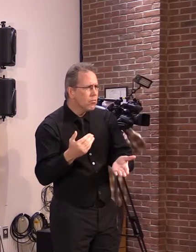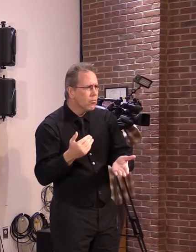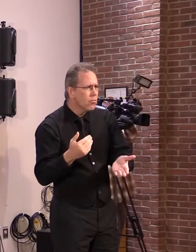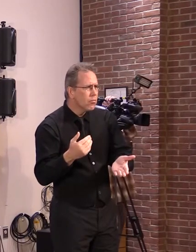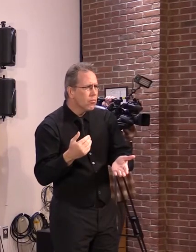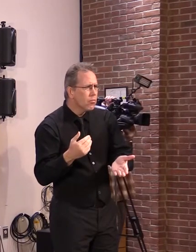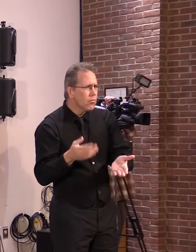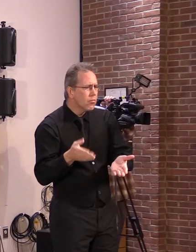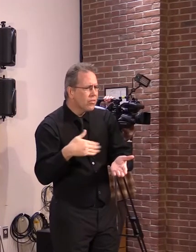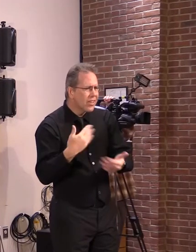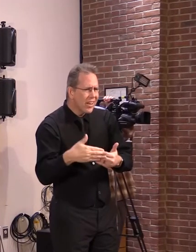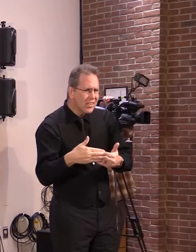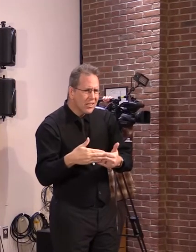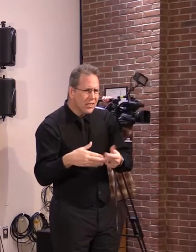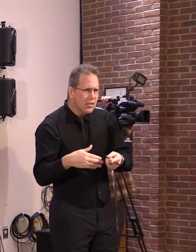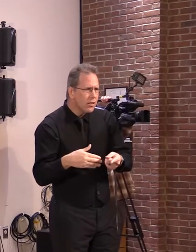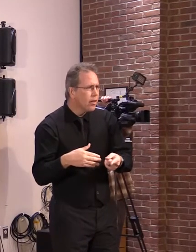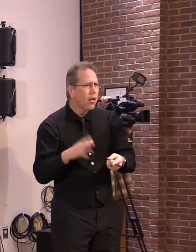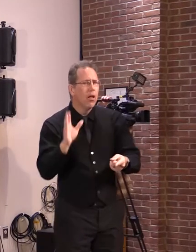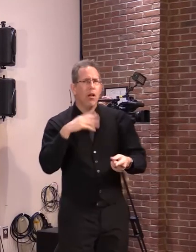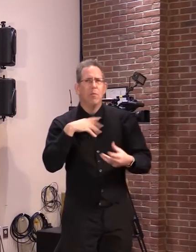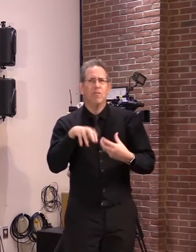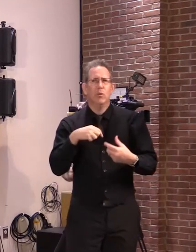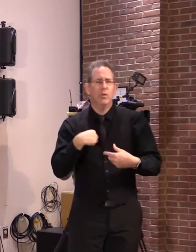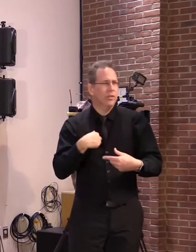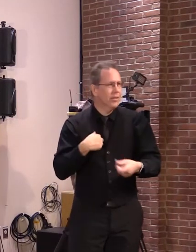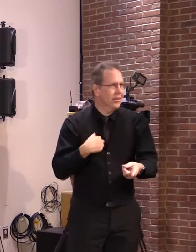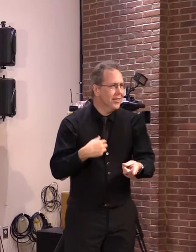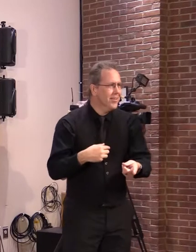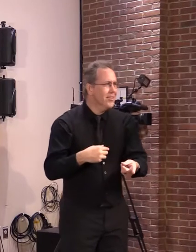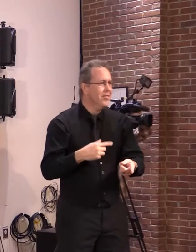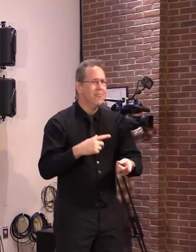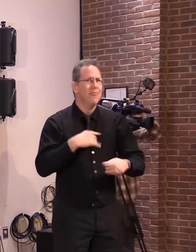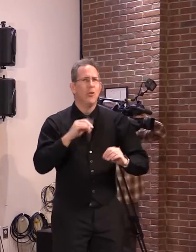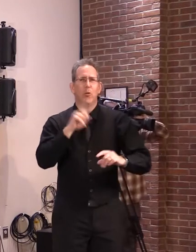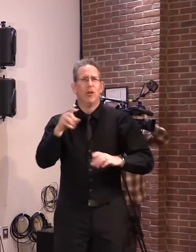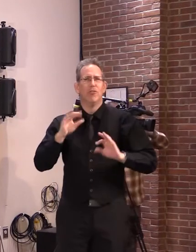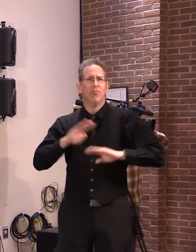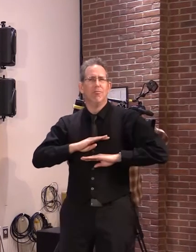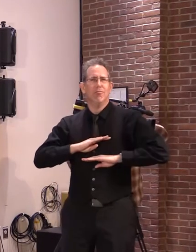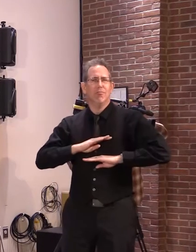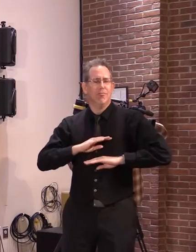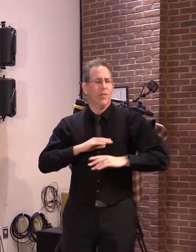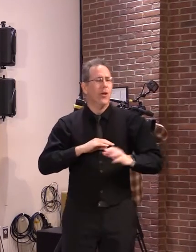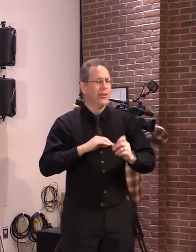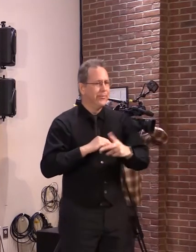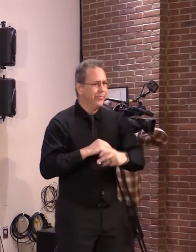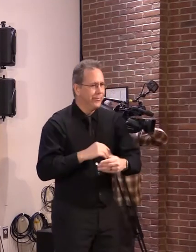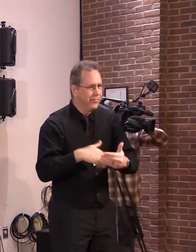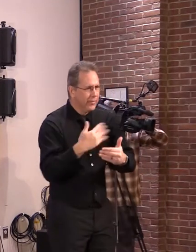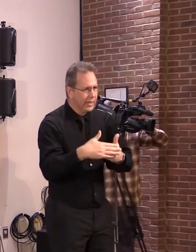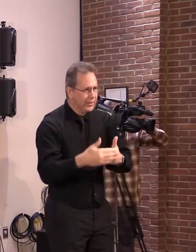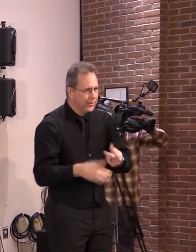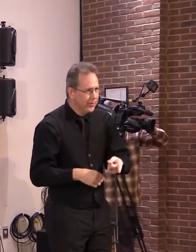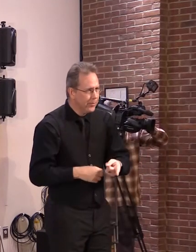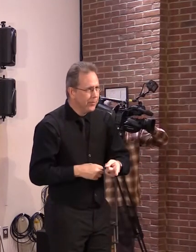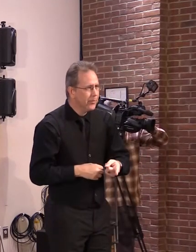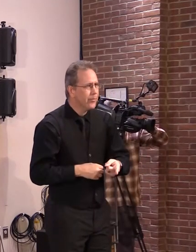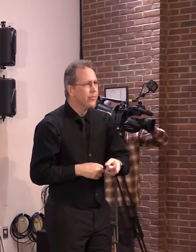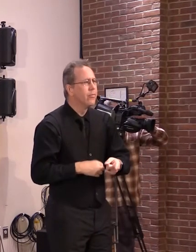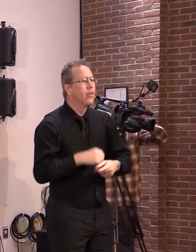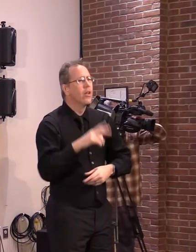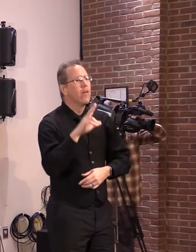All right. Yeah. Good afternoon. I'm all set today. Thank you. Thank you, Ed. Tim McQuiston, Vermont Business